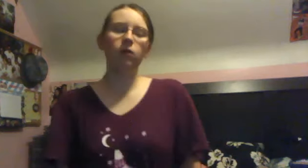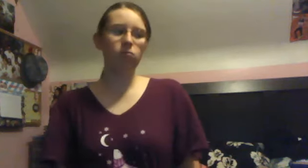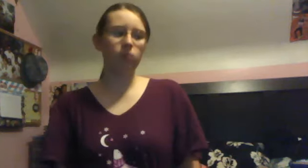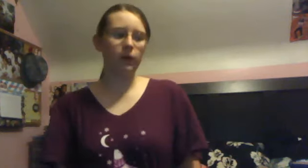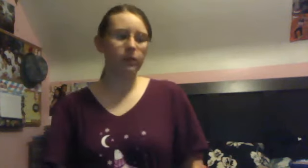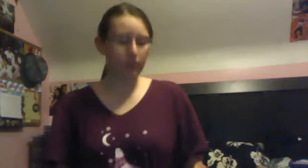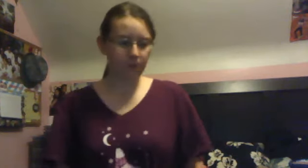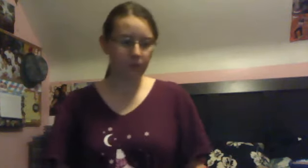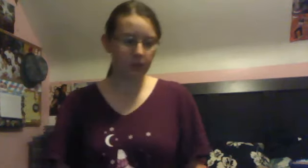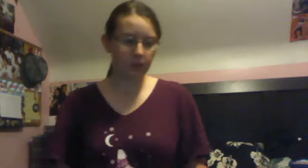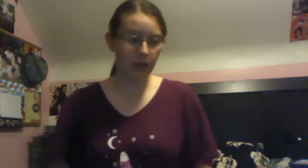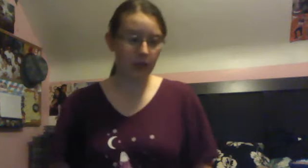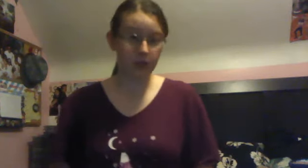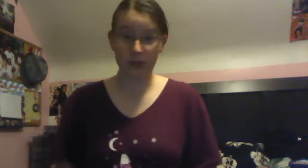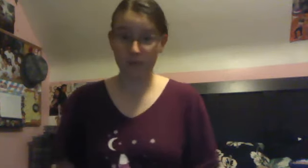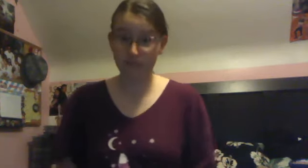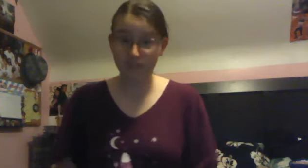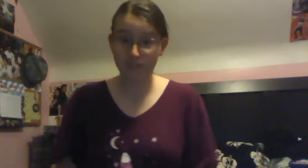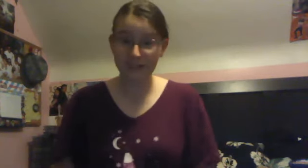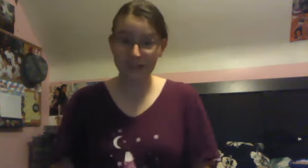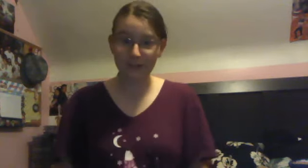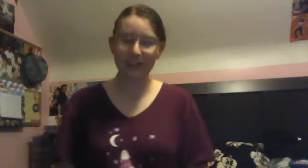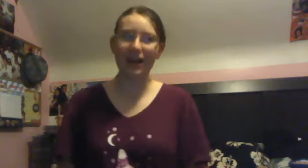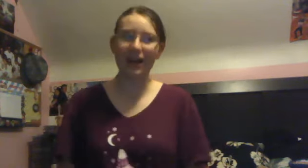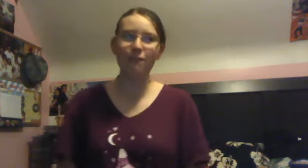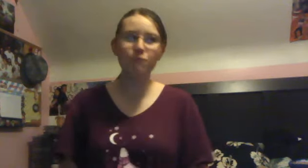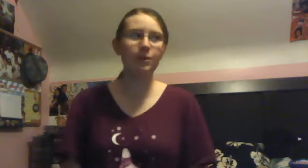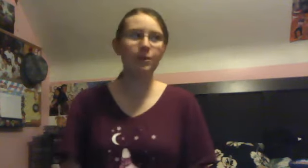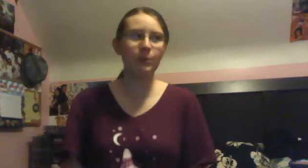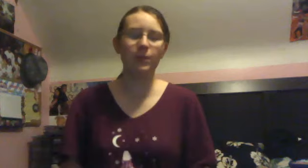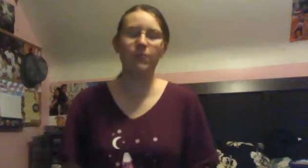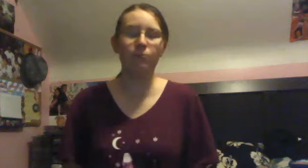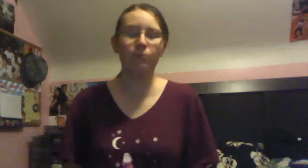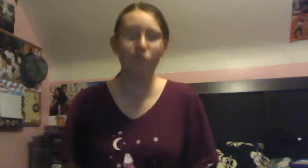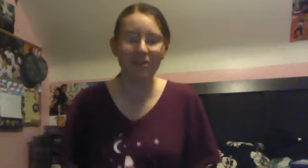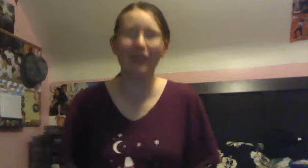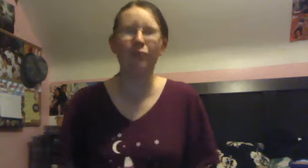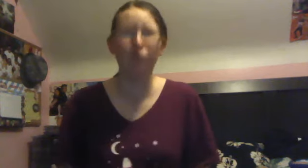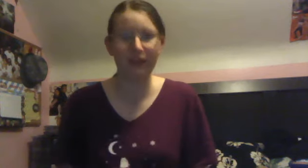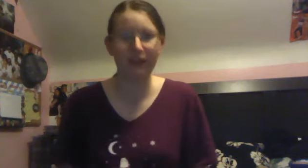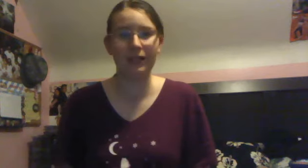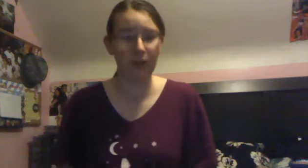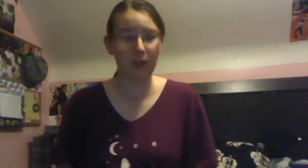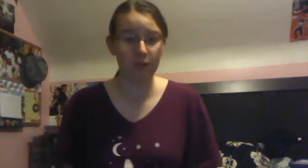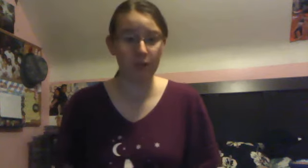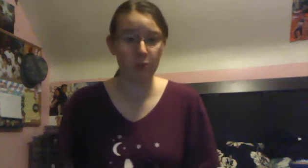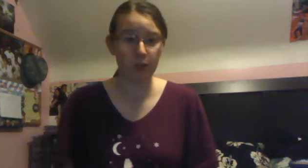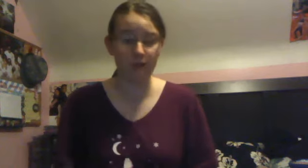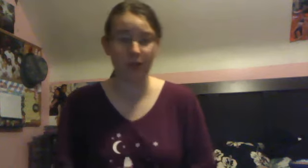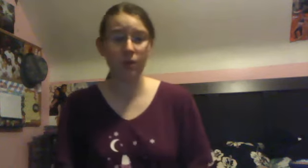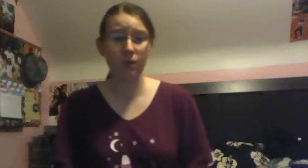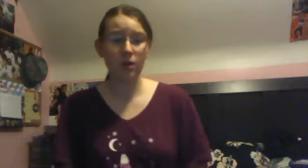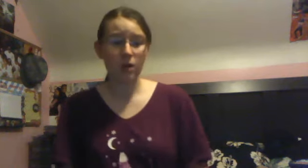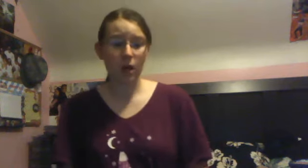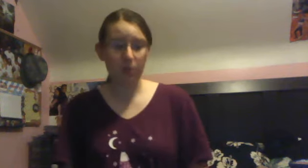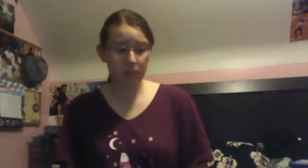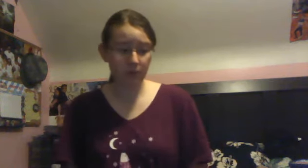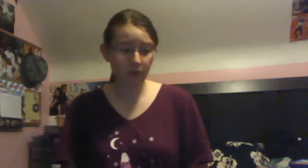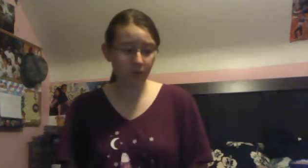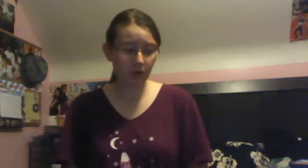And yeah. And it's really, really, really, I really, really, really, really, really, really love the 200 video. I wasn't a big fan of